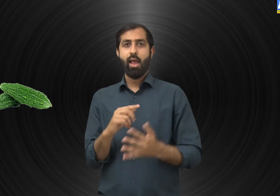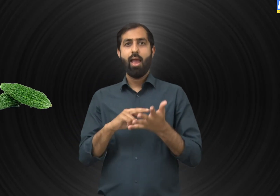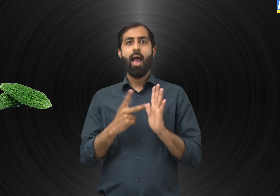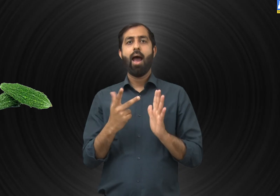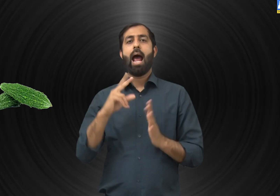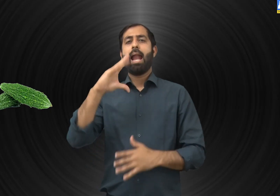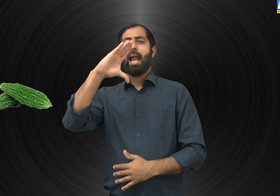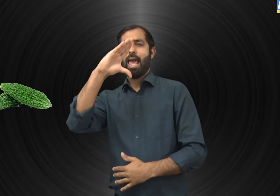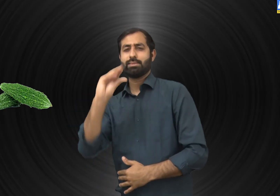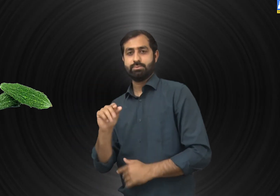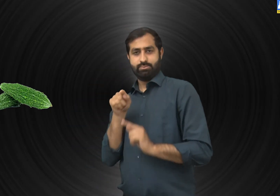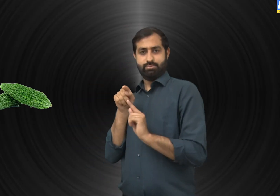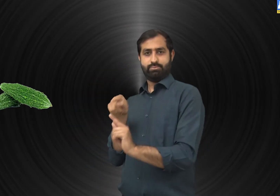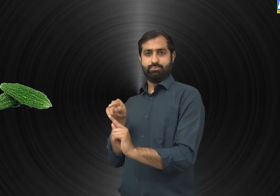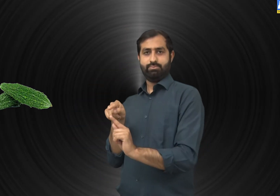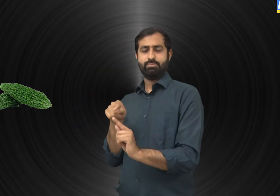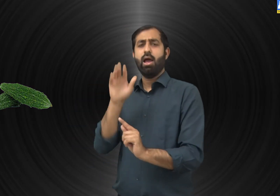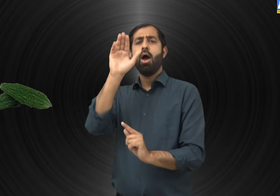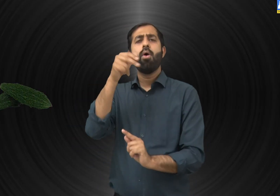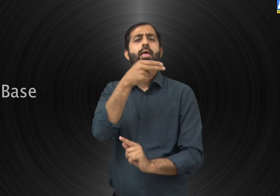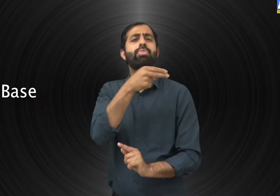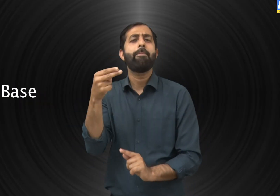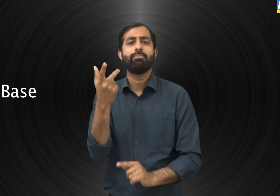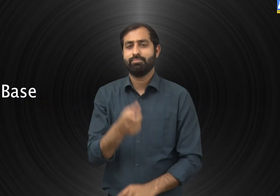in taste. Similarly, bases have bitter taste.